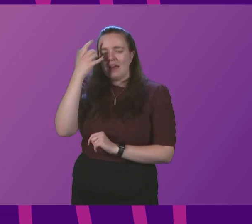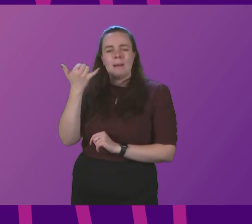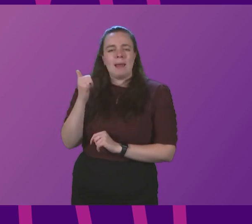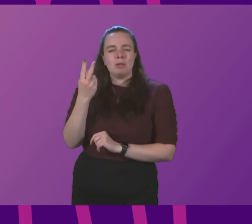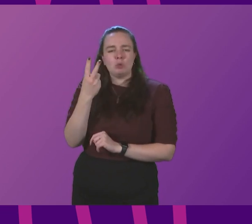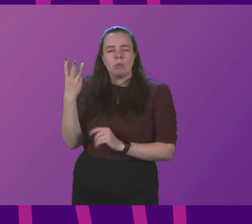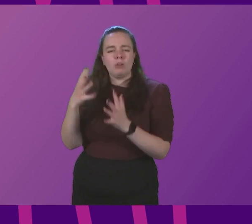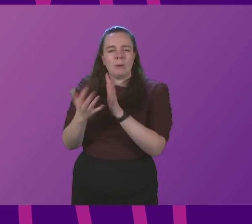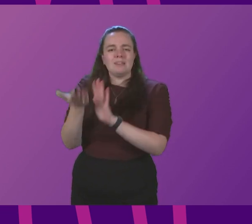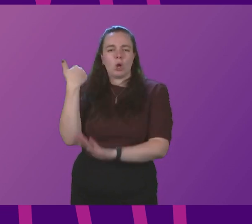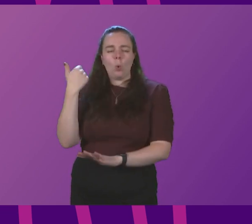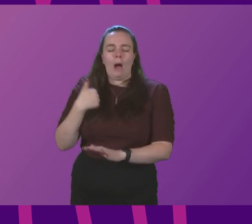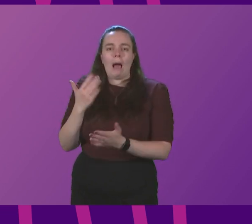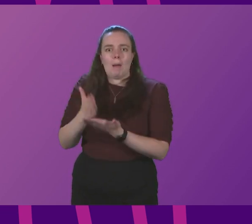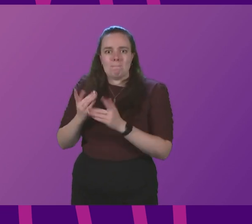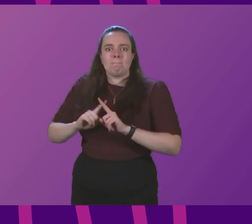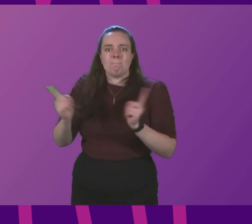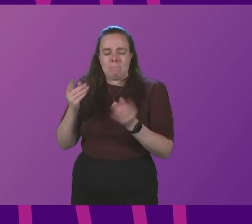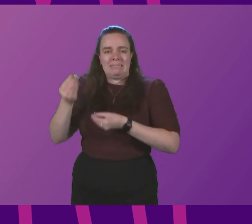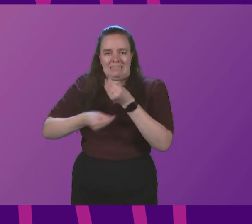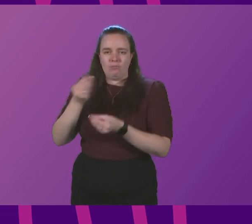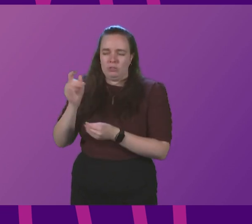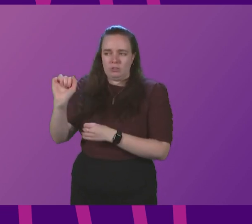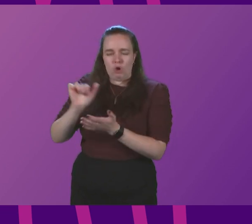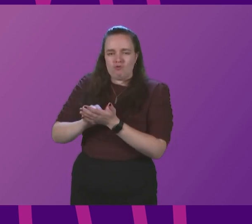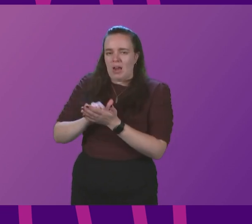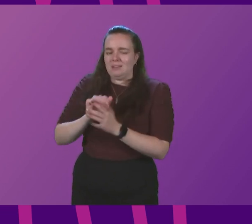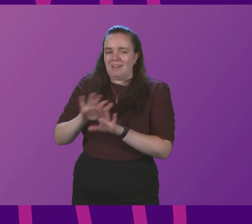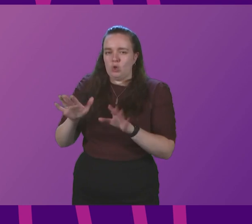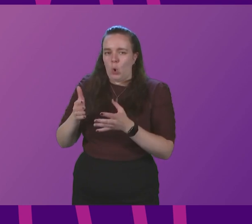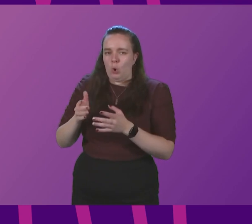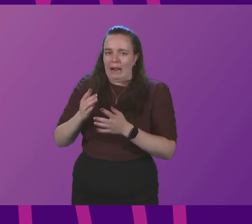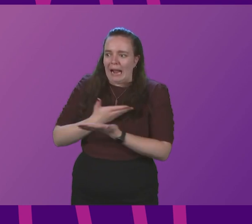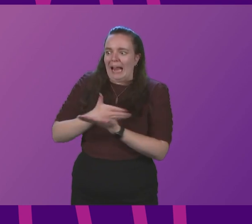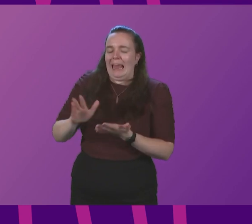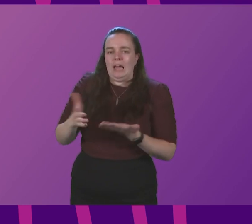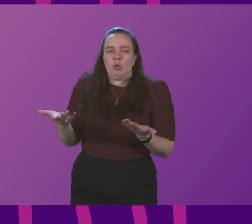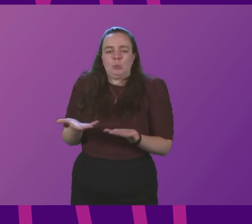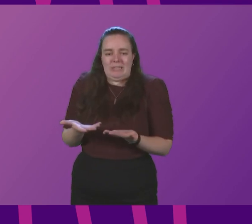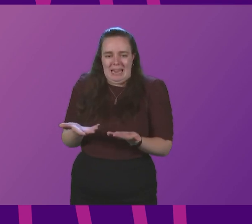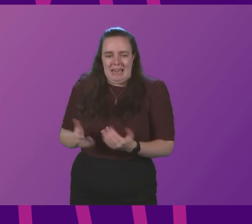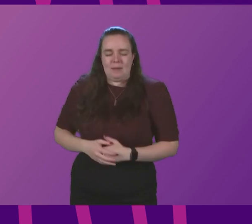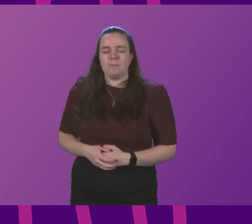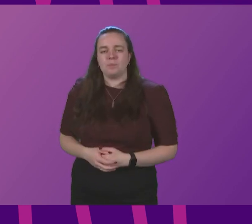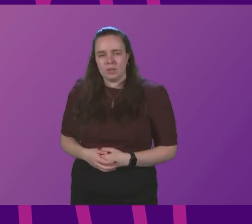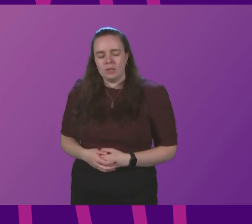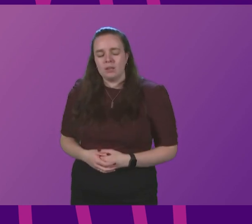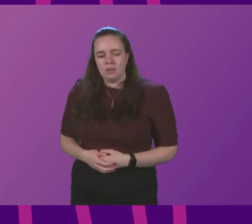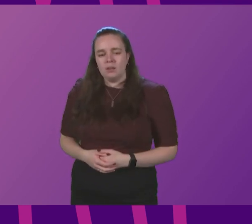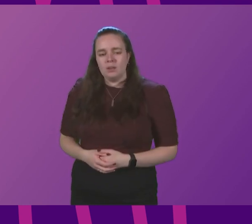three weeks ago I did draw that distinction. Liam McArthur is right to point out that I have not necessarily drawn it clearly enough in recent weeks.